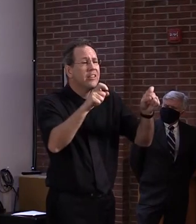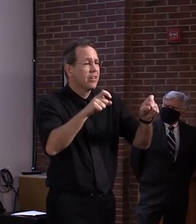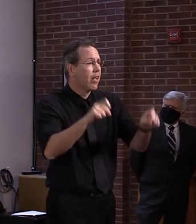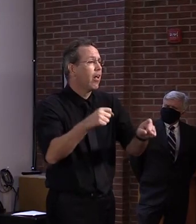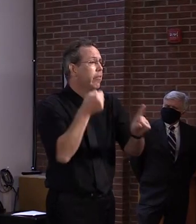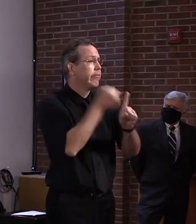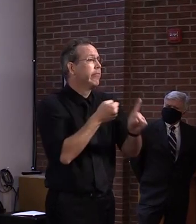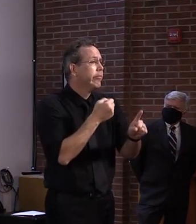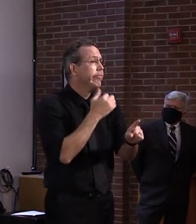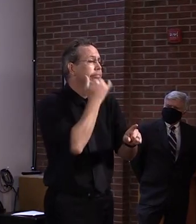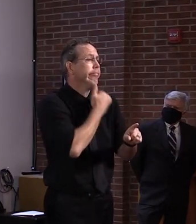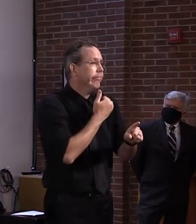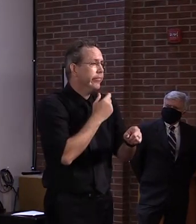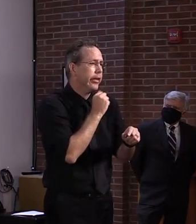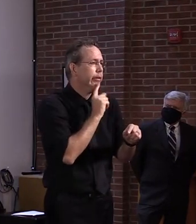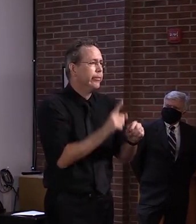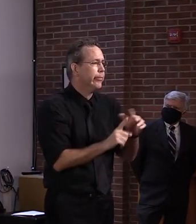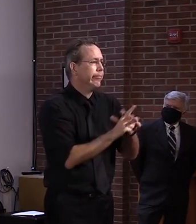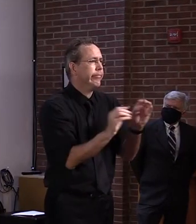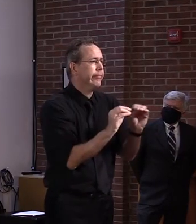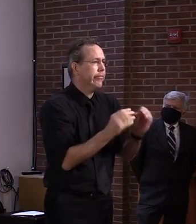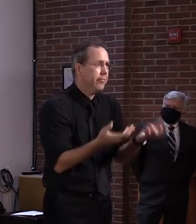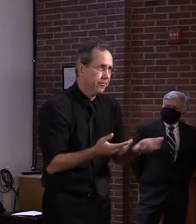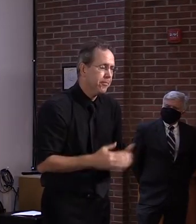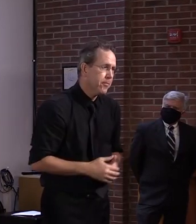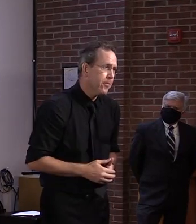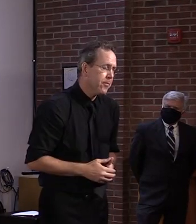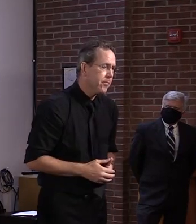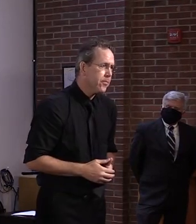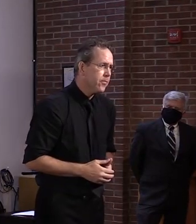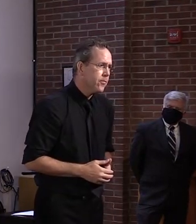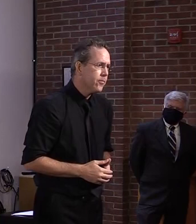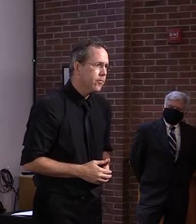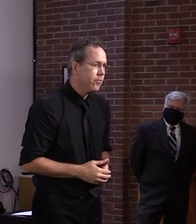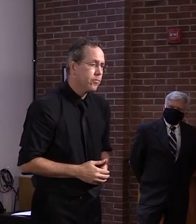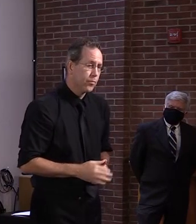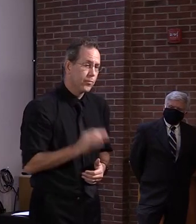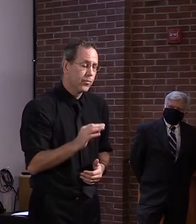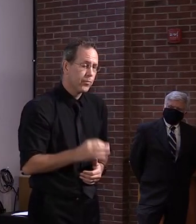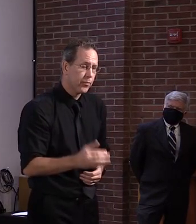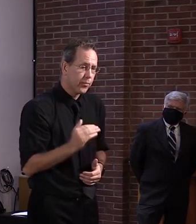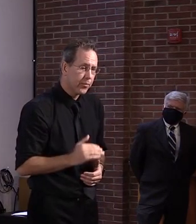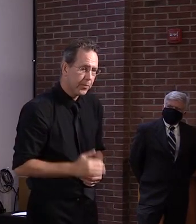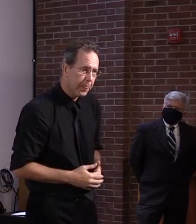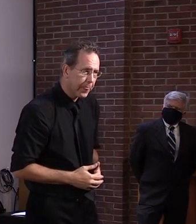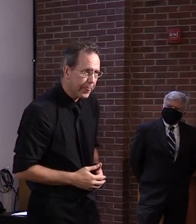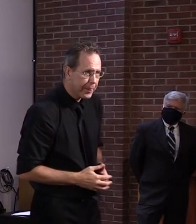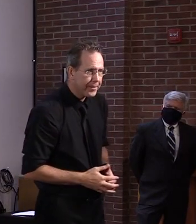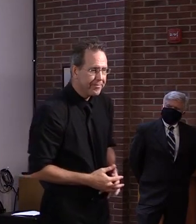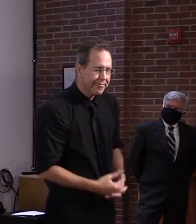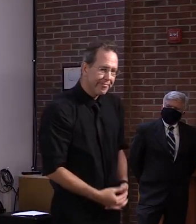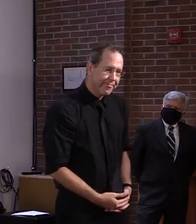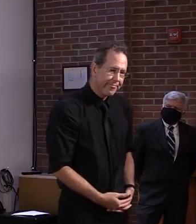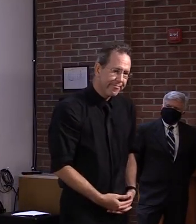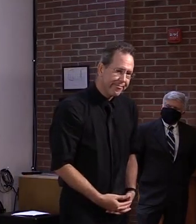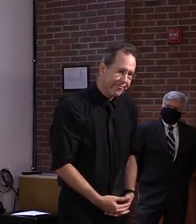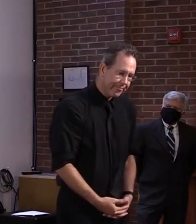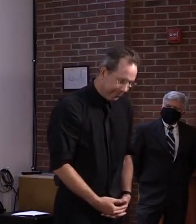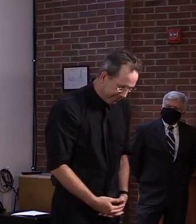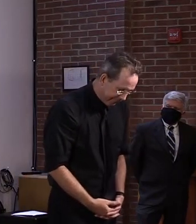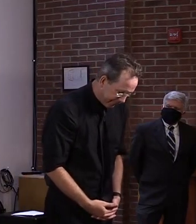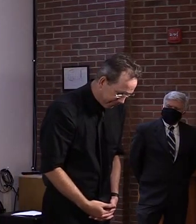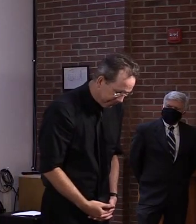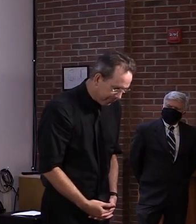Tim, Vermont Business Magazine. Hi, Governor. Uh, first of all, that was a pretty gracious answer to